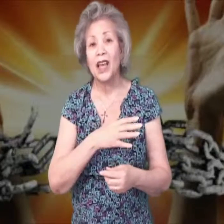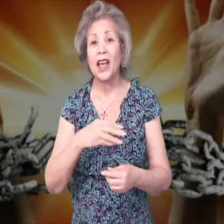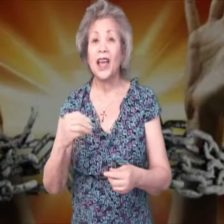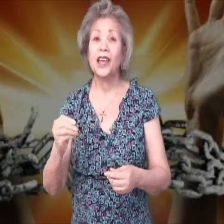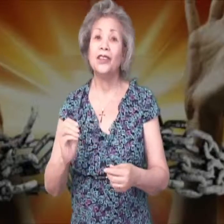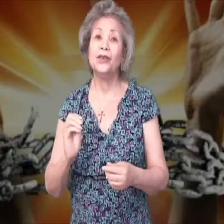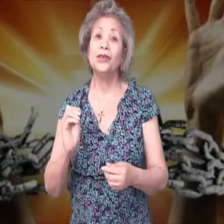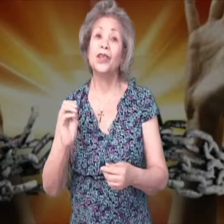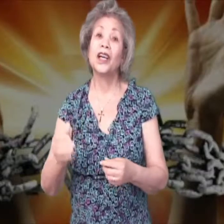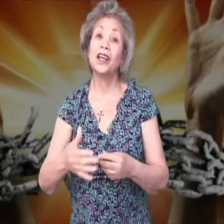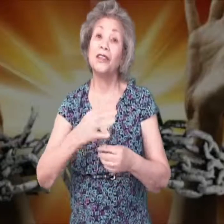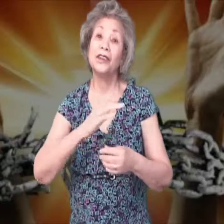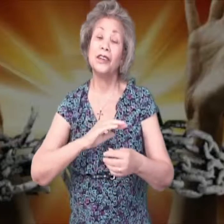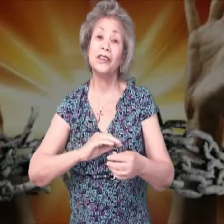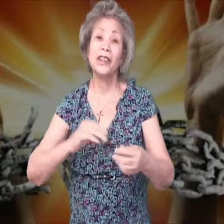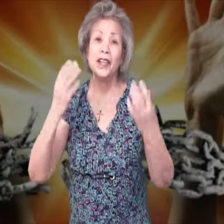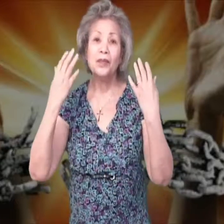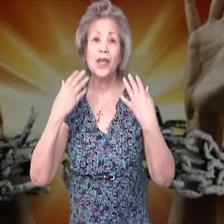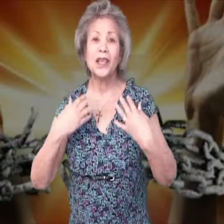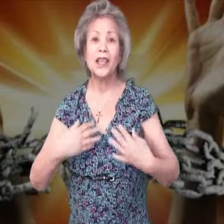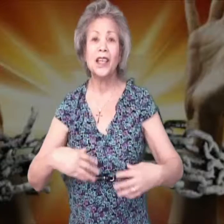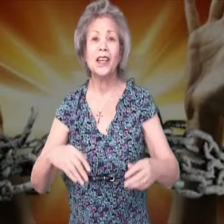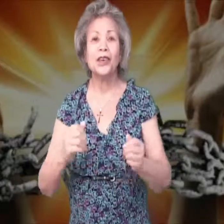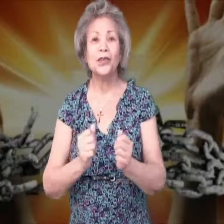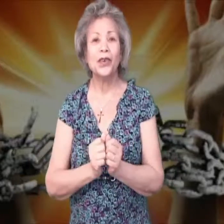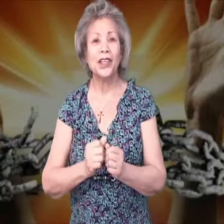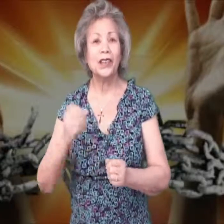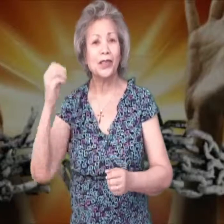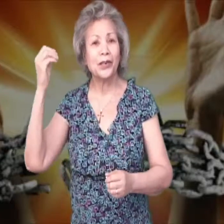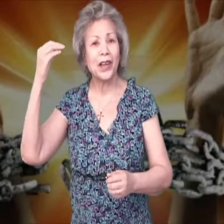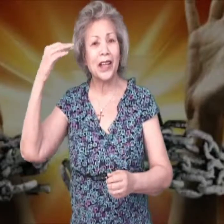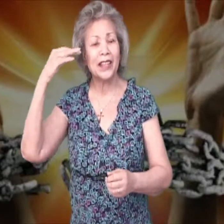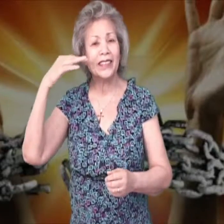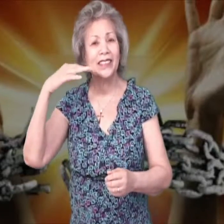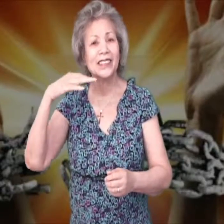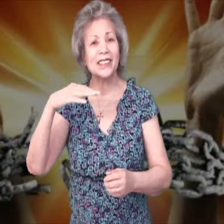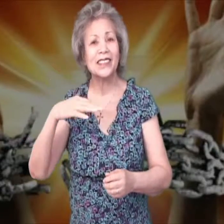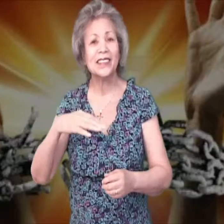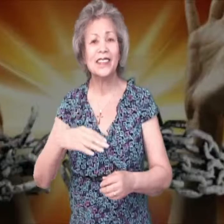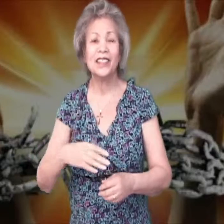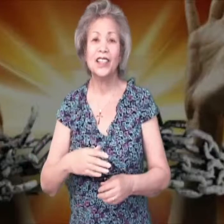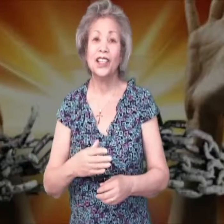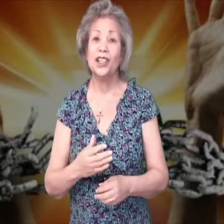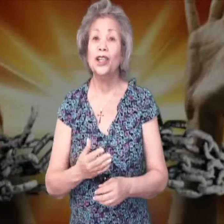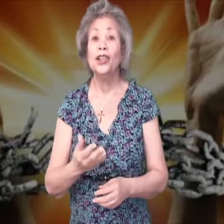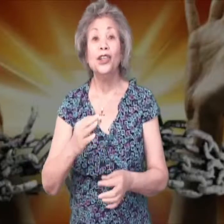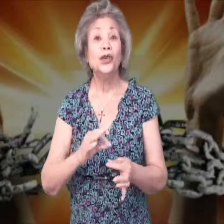and you covered me with grace. You